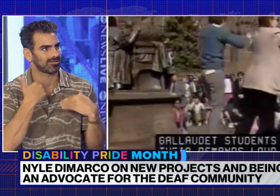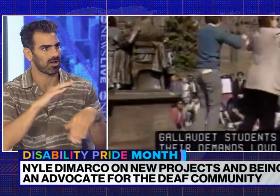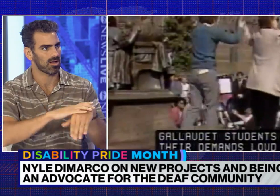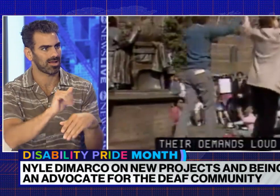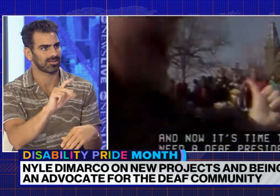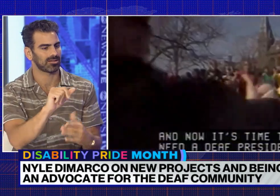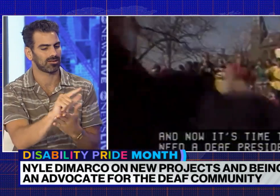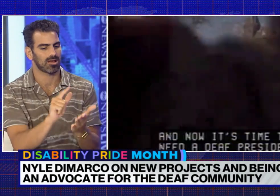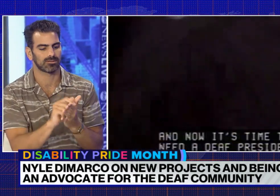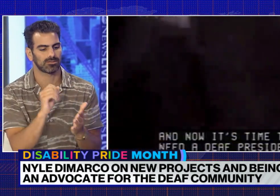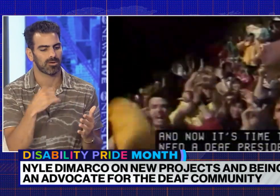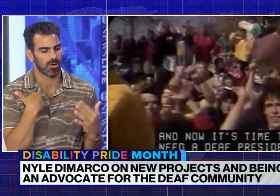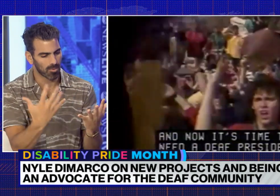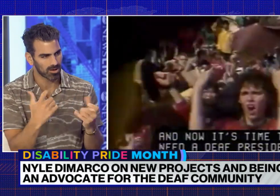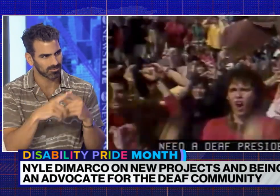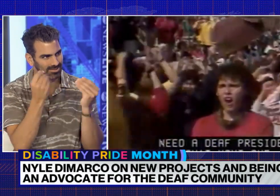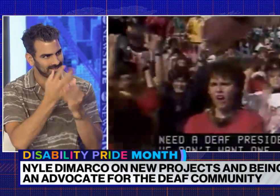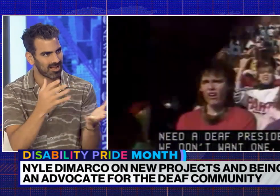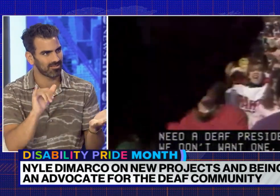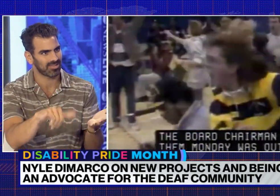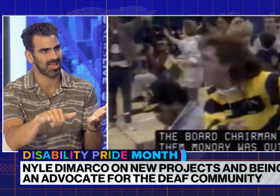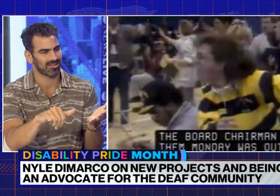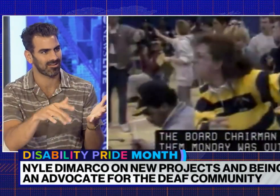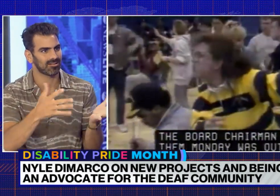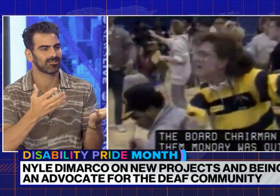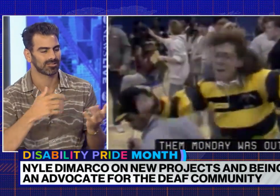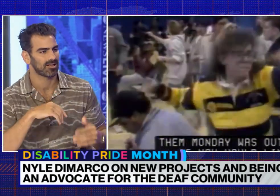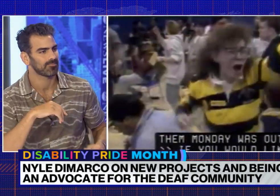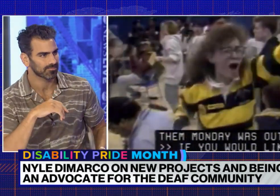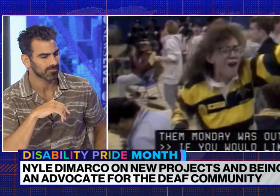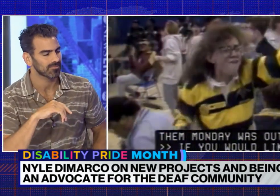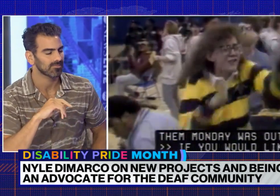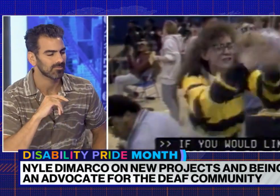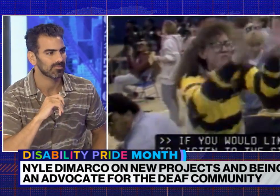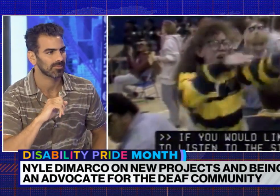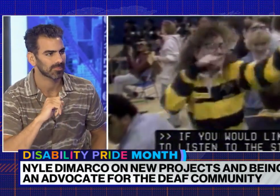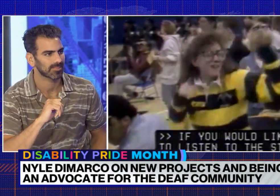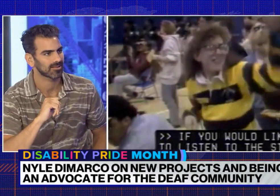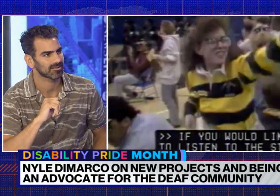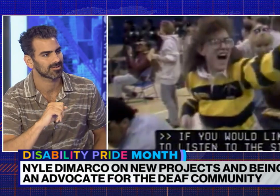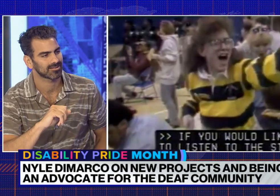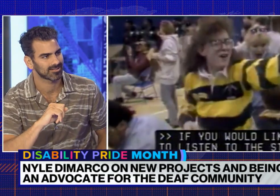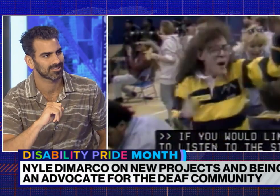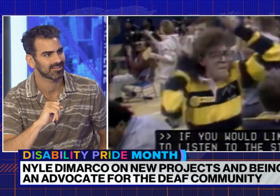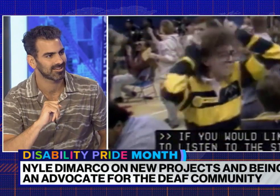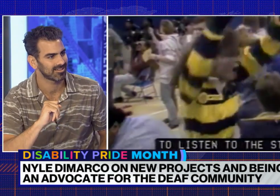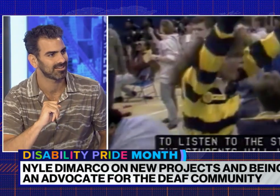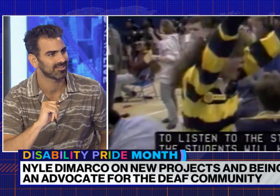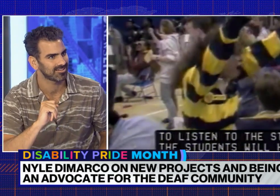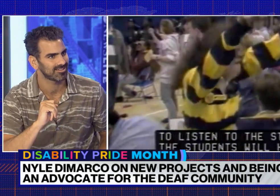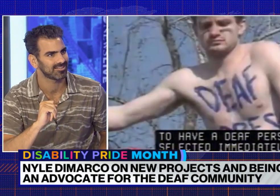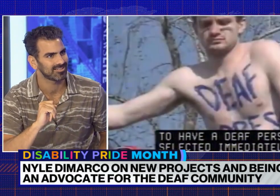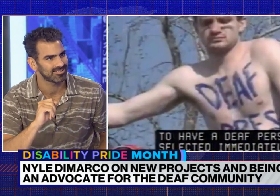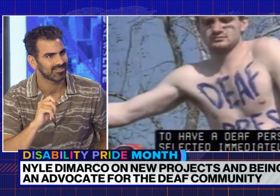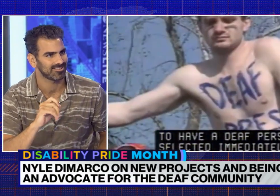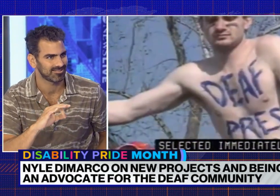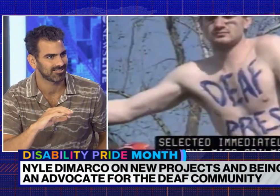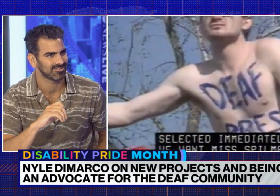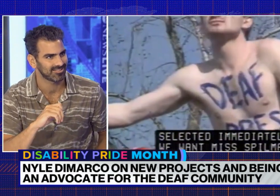that it had from that single university is far-reaching, and it's a story I am excited to tell. All right. We're going to have a little fun